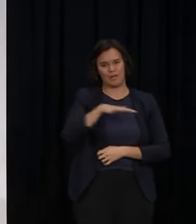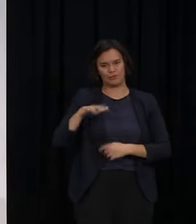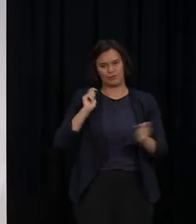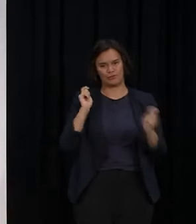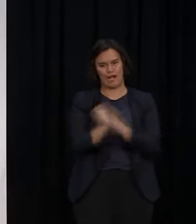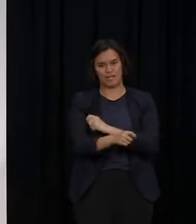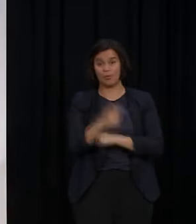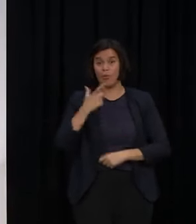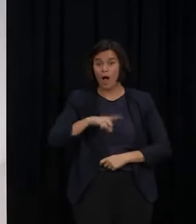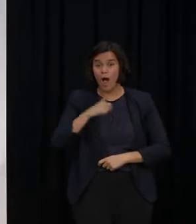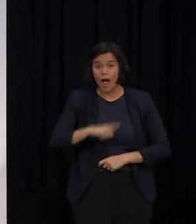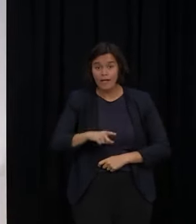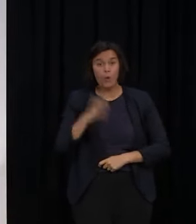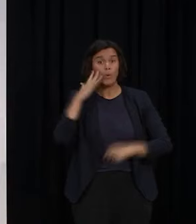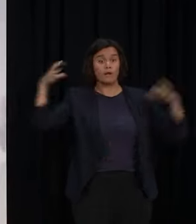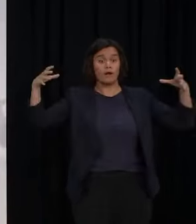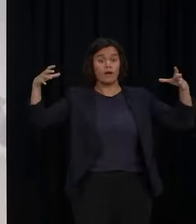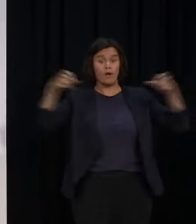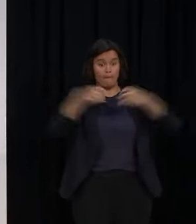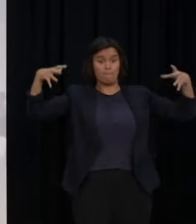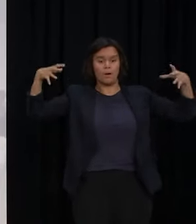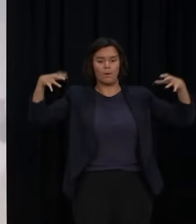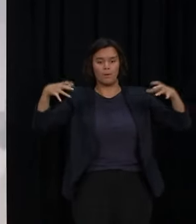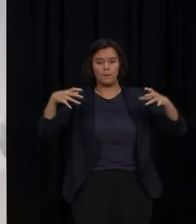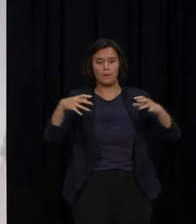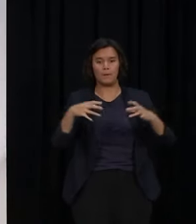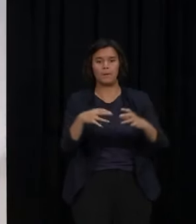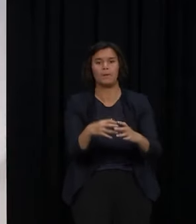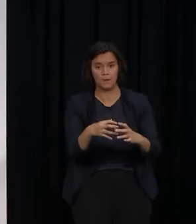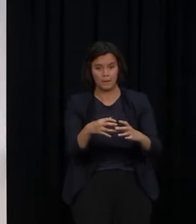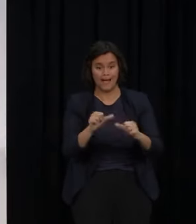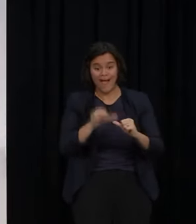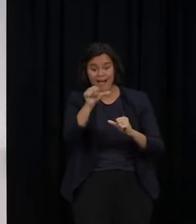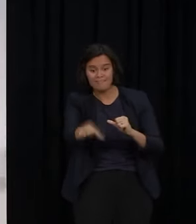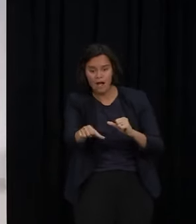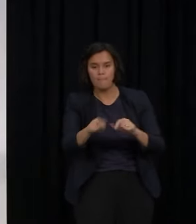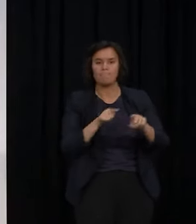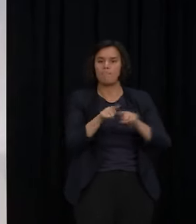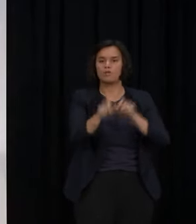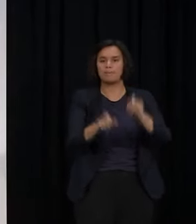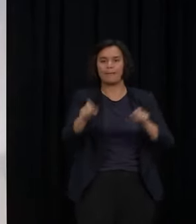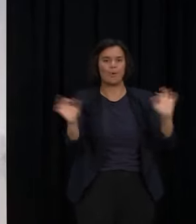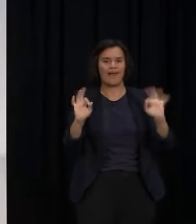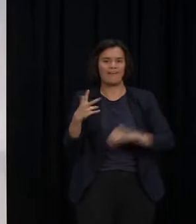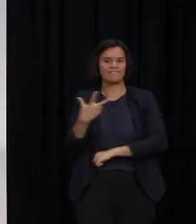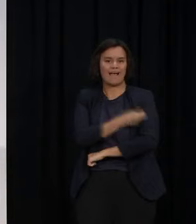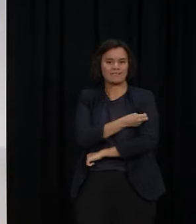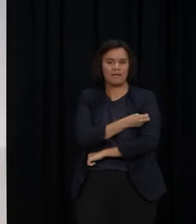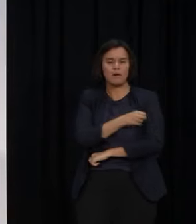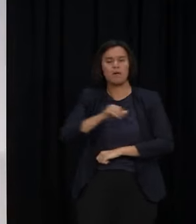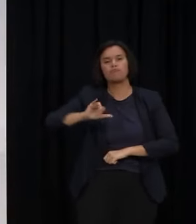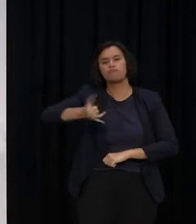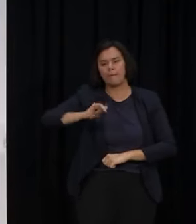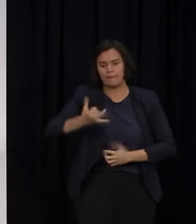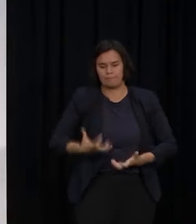exposed to COVID-19. Put simply, the reason we will be able to move away from vaccine passes and